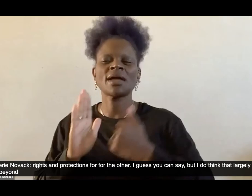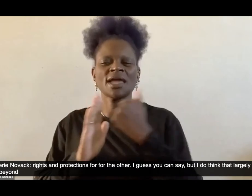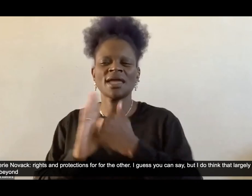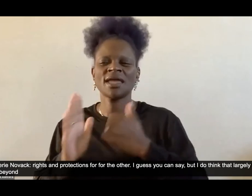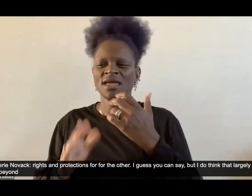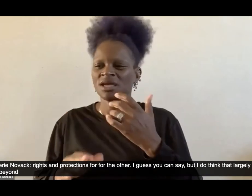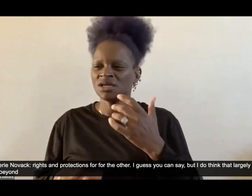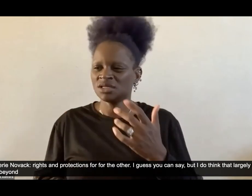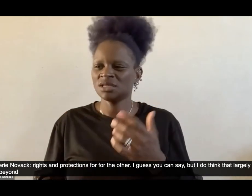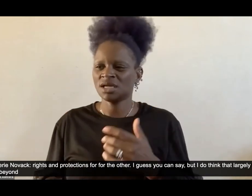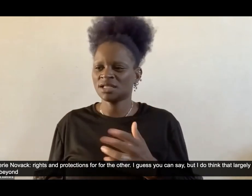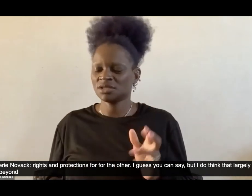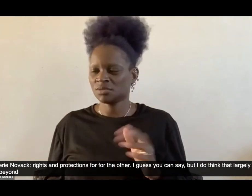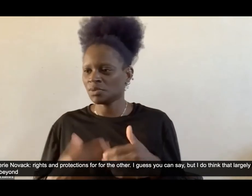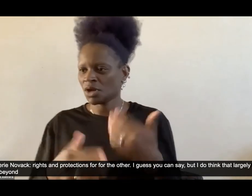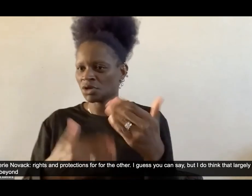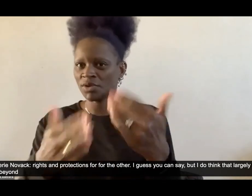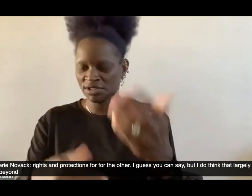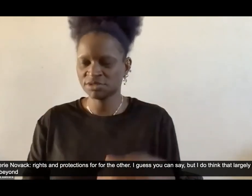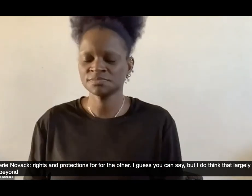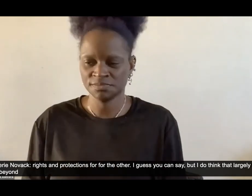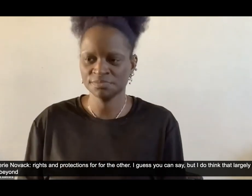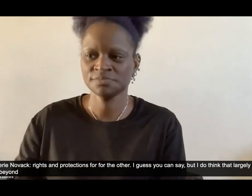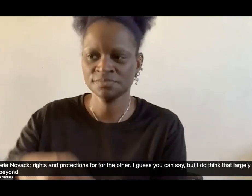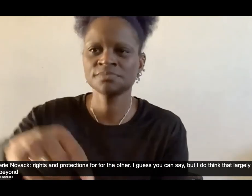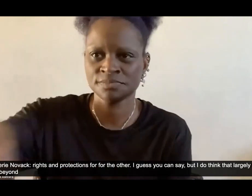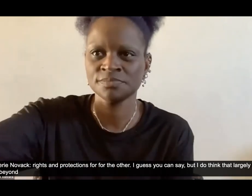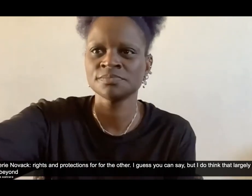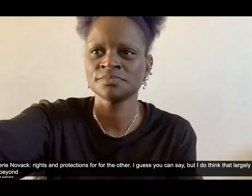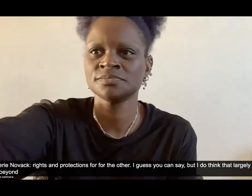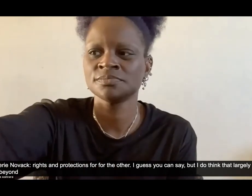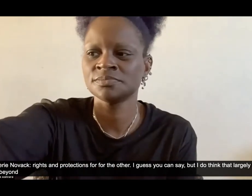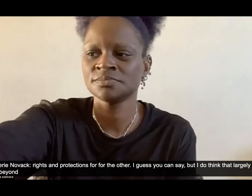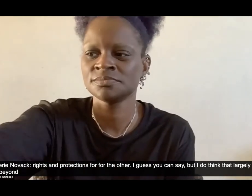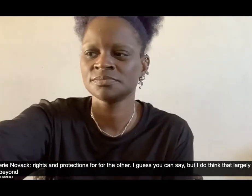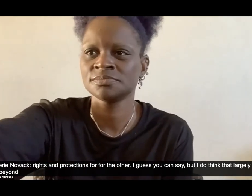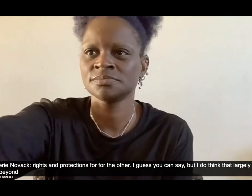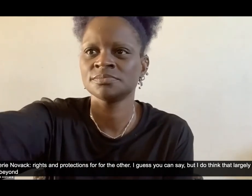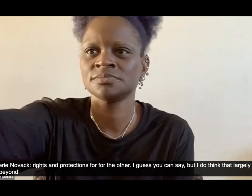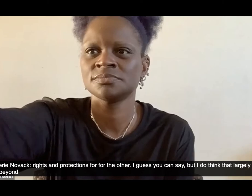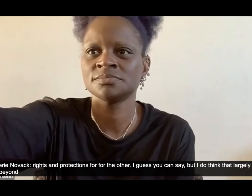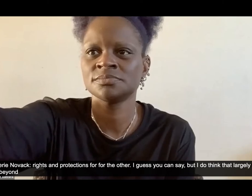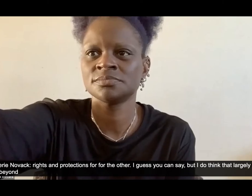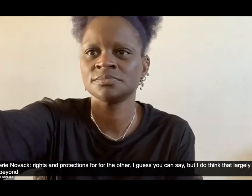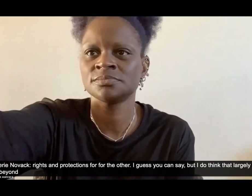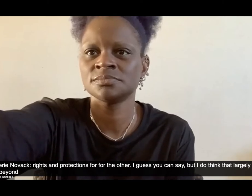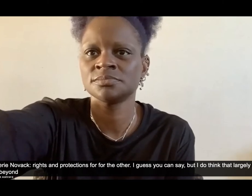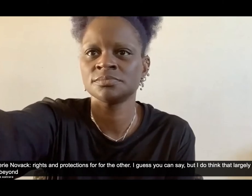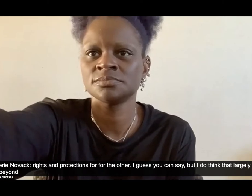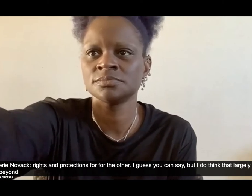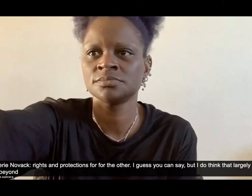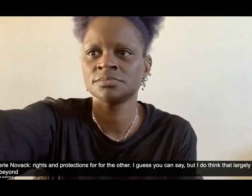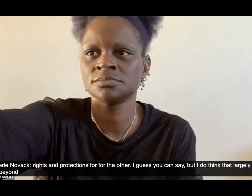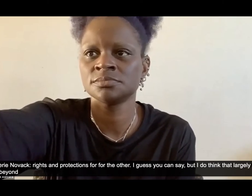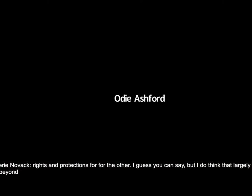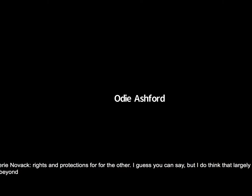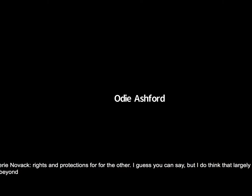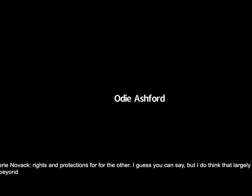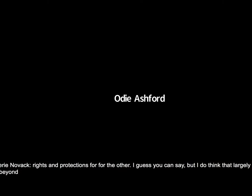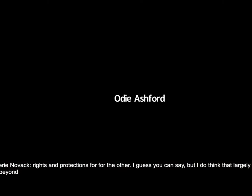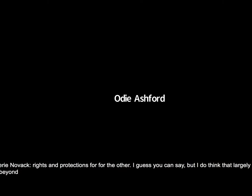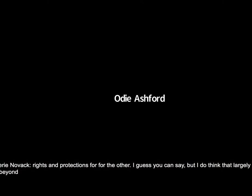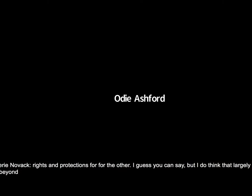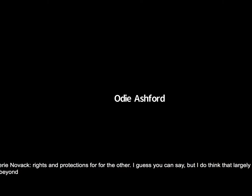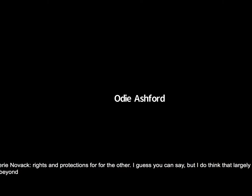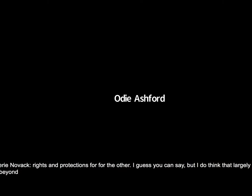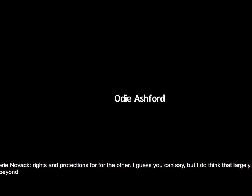protections uh for for the other i guess you can say um but i i do think that largely that that goes far